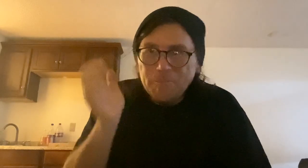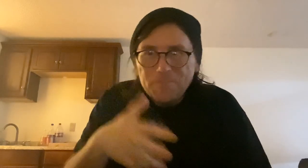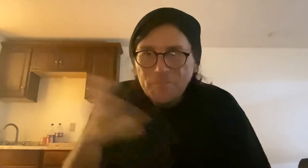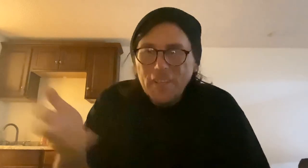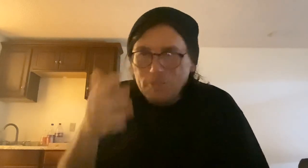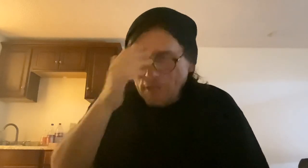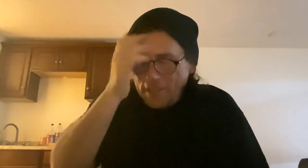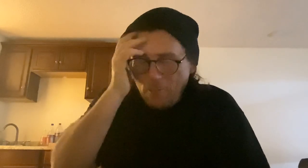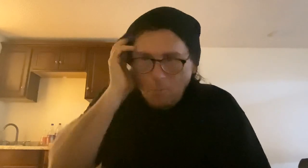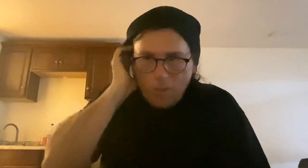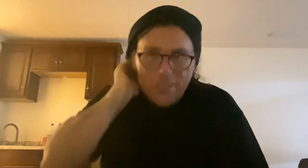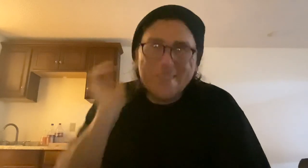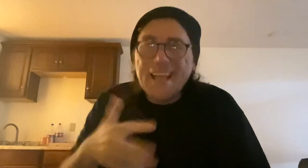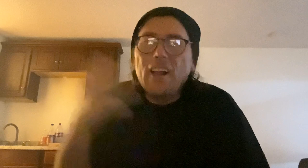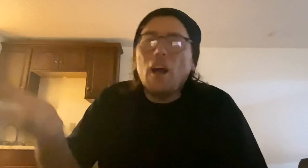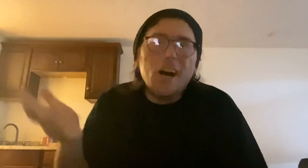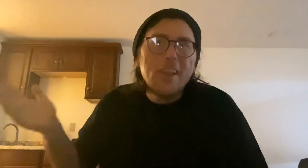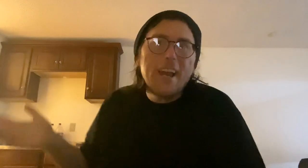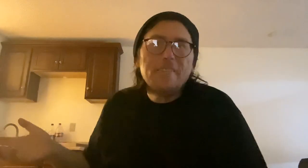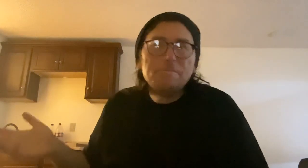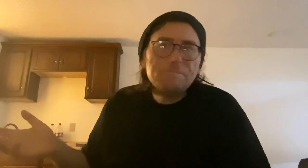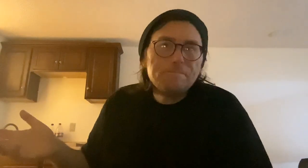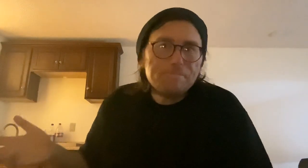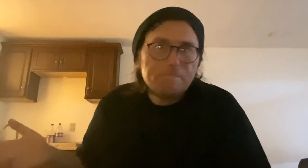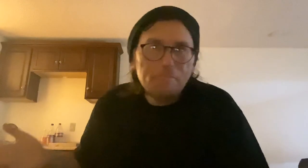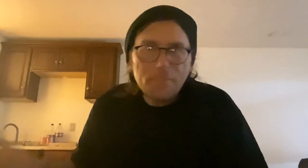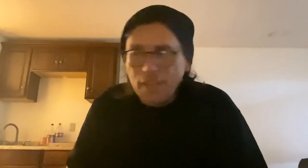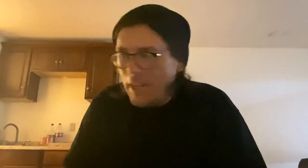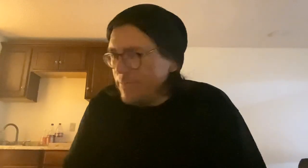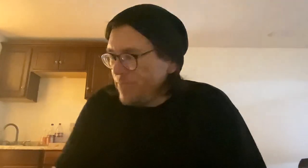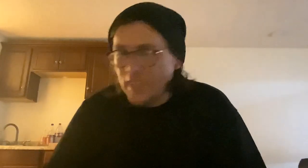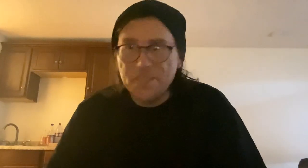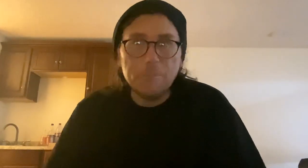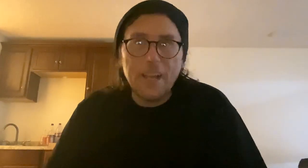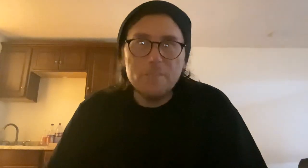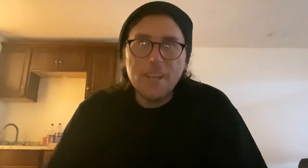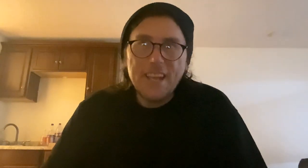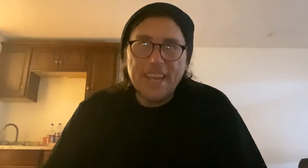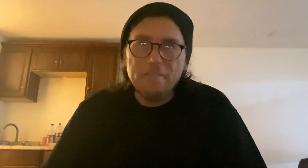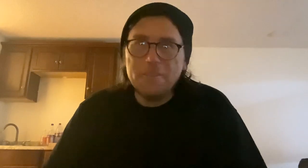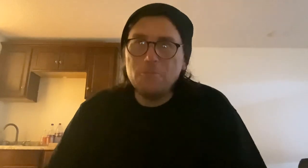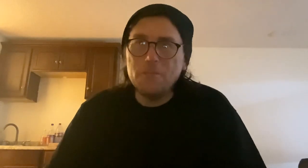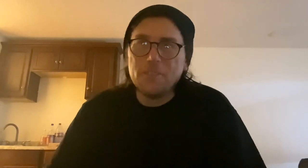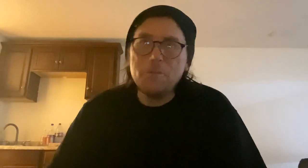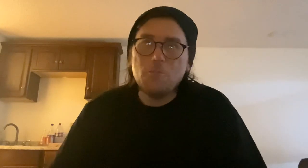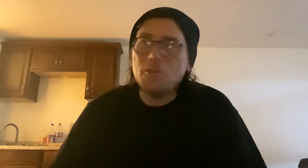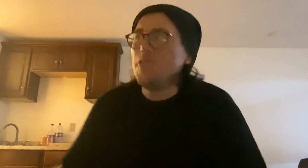creating your work to sell online. You know, sometimes, even doing commission works, you